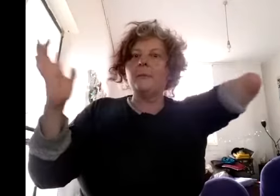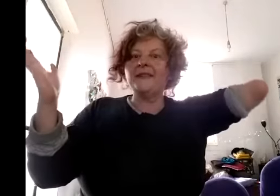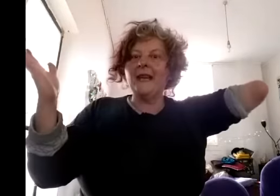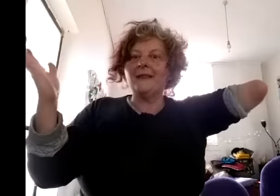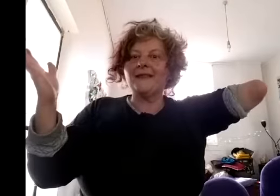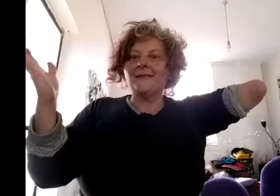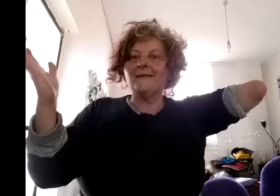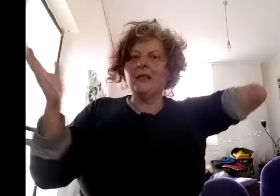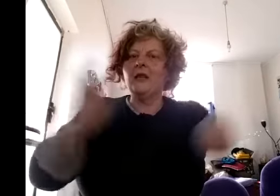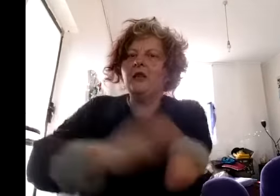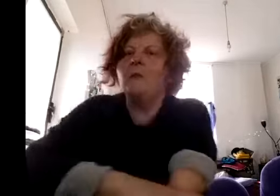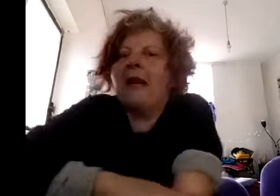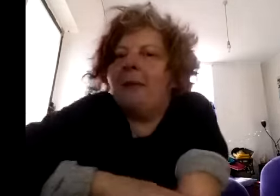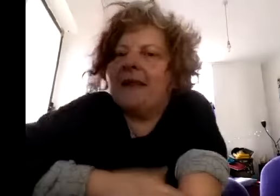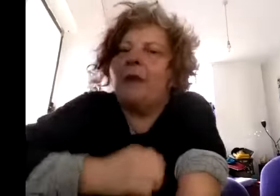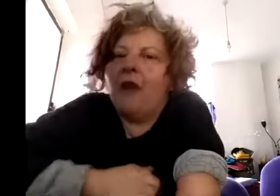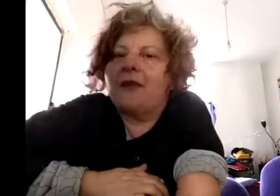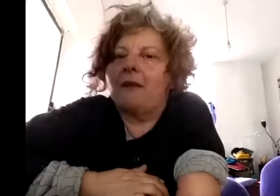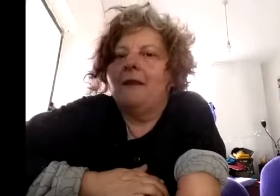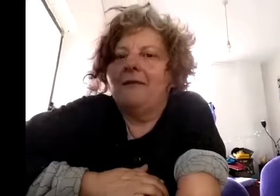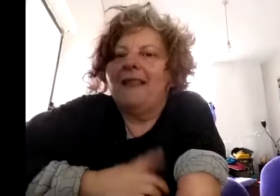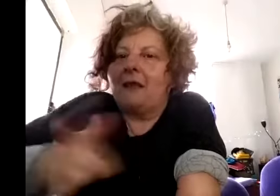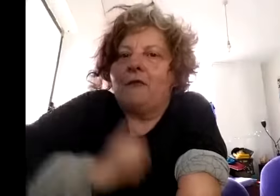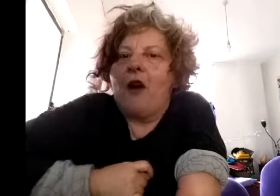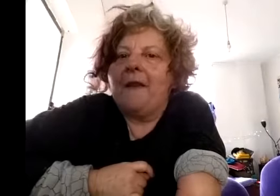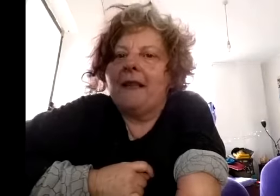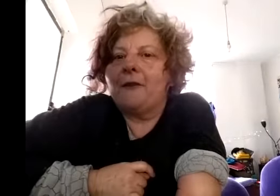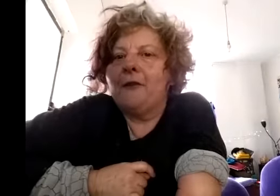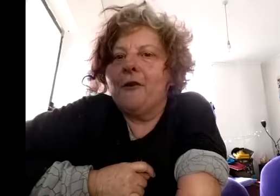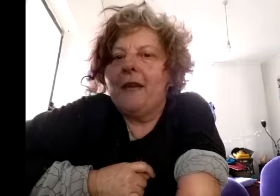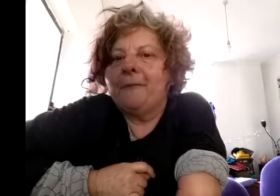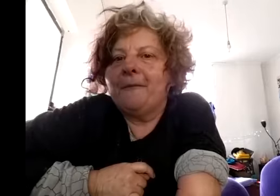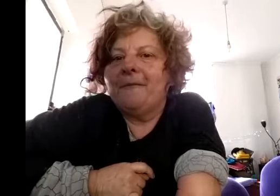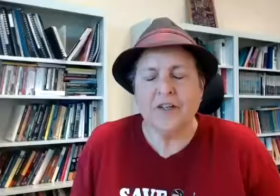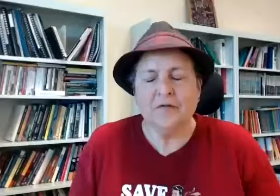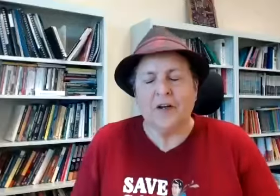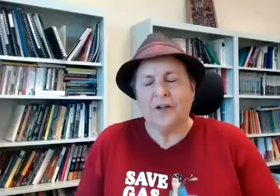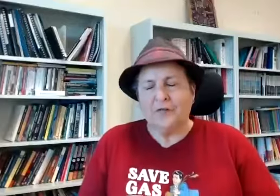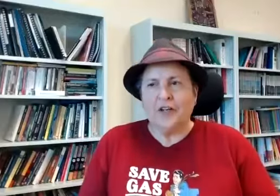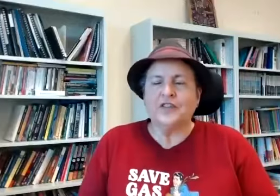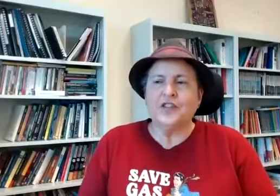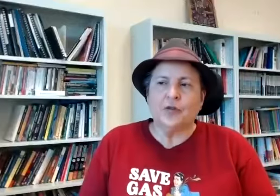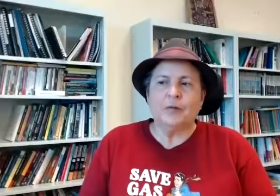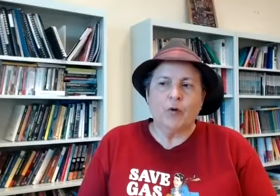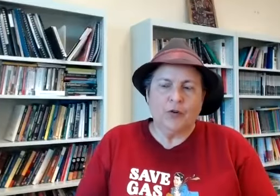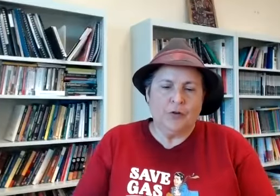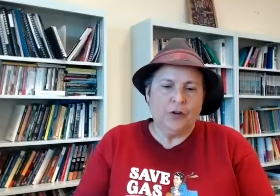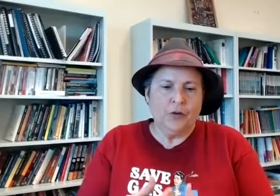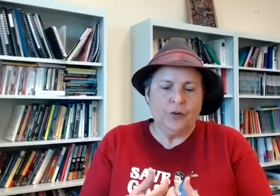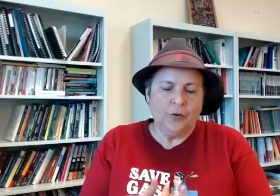next you know maybe somebody else is going to write that story yeah well i think you've uh you've raised an issue i mean what we you're you're